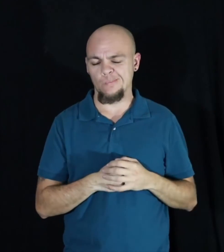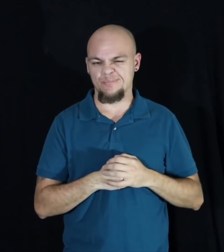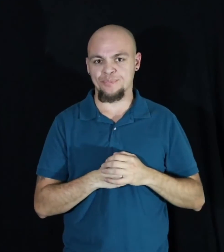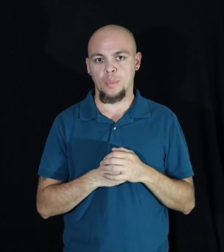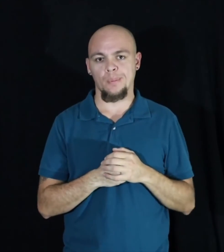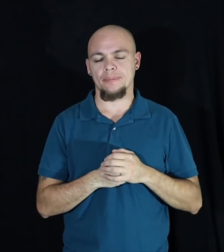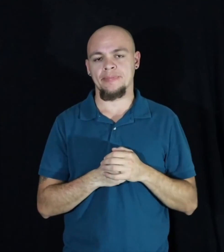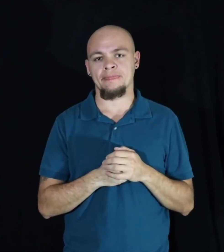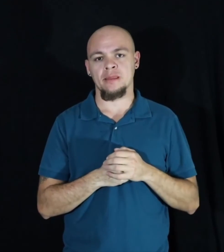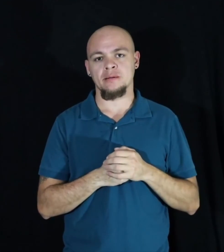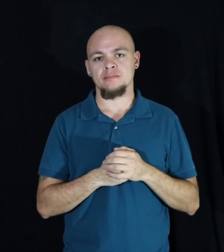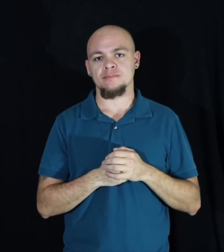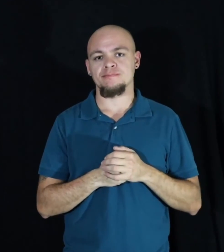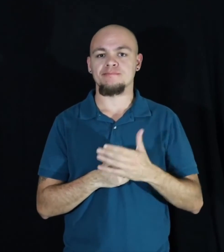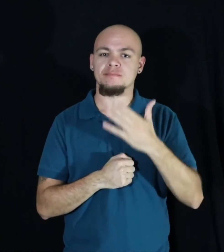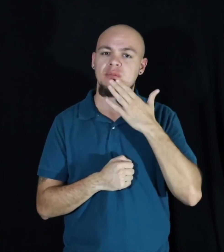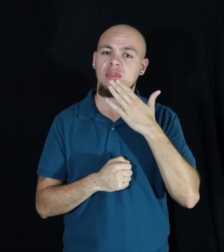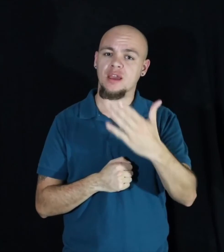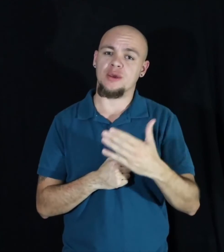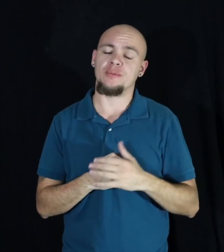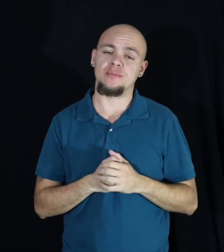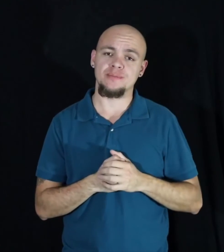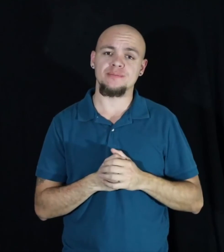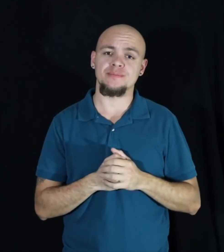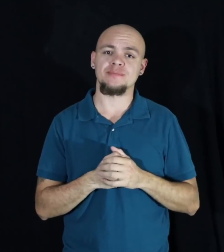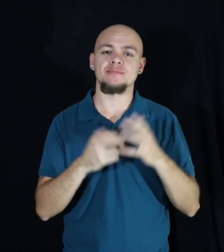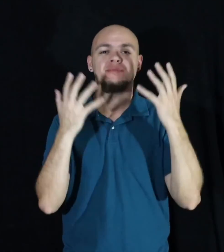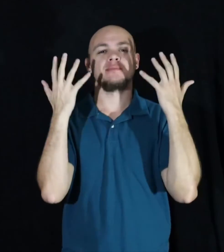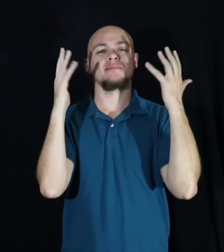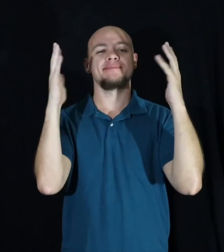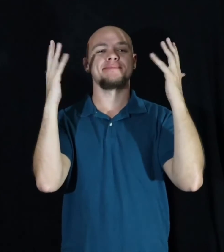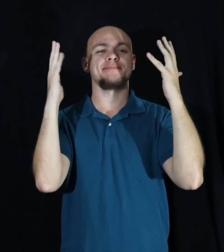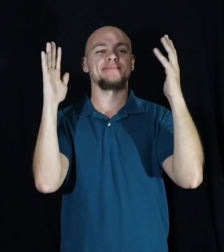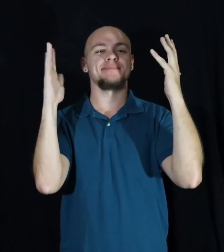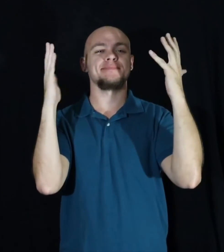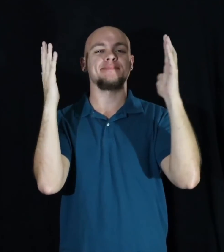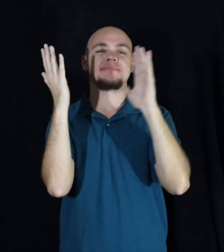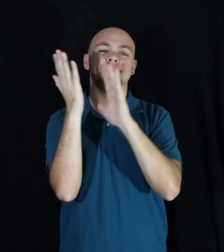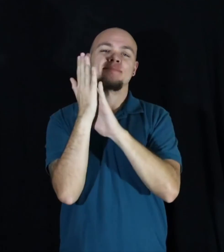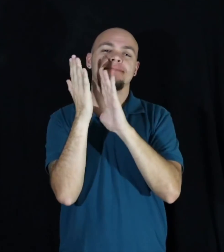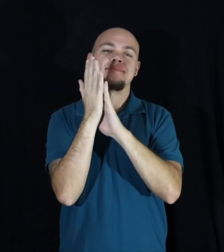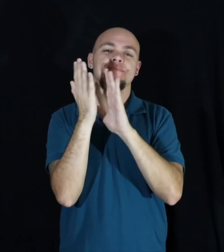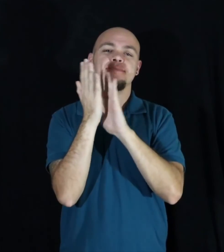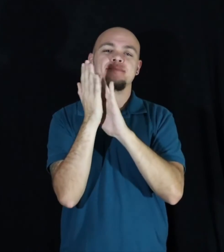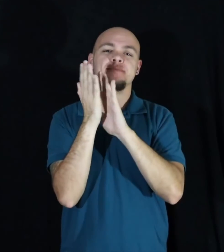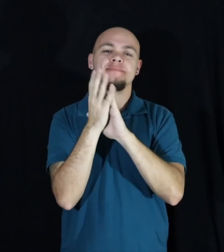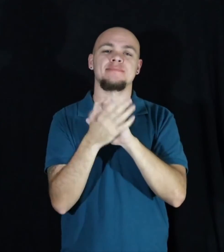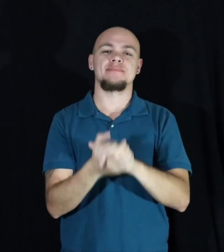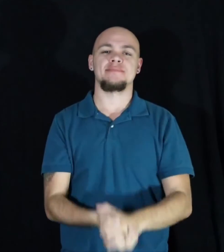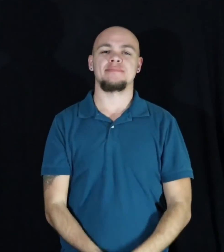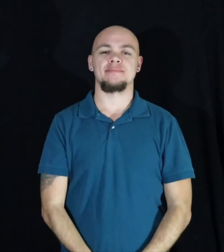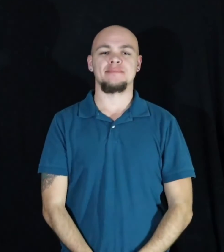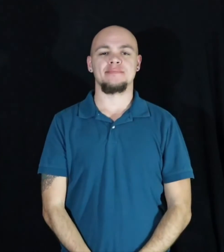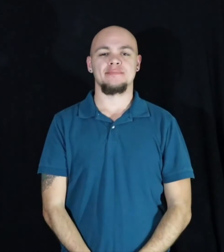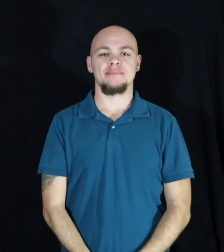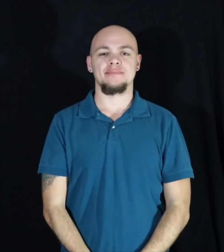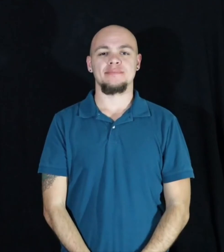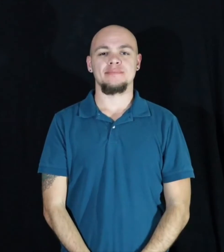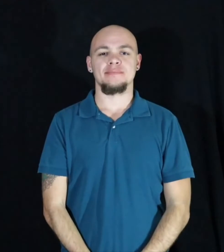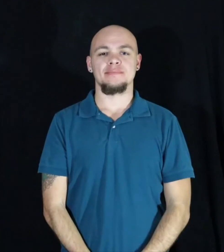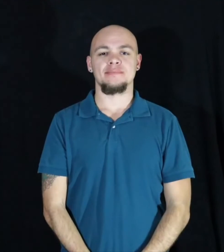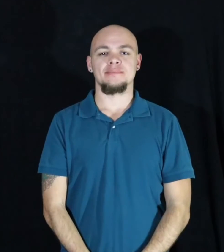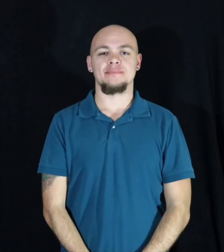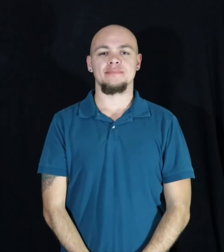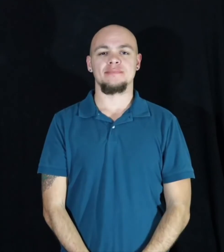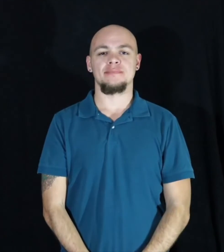Thank you. Applause Applause Applause Applause Applause